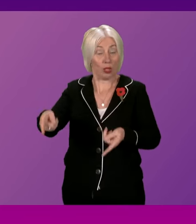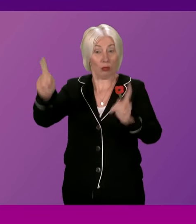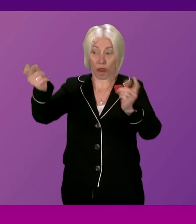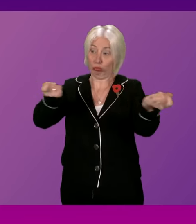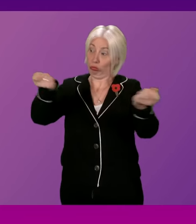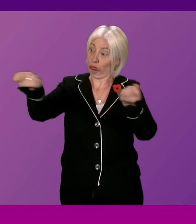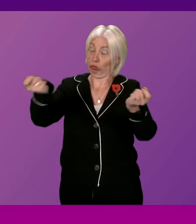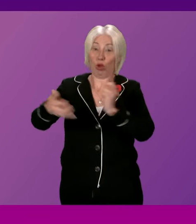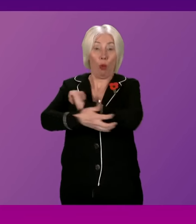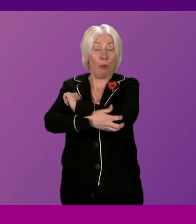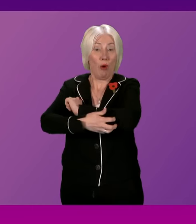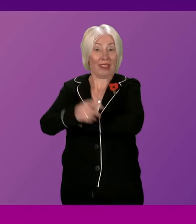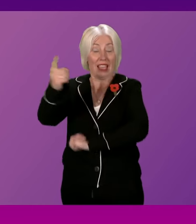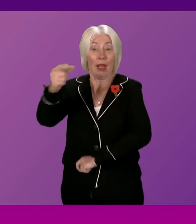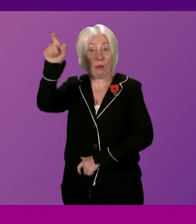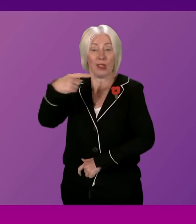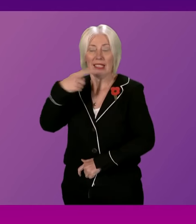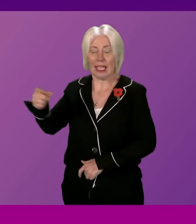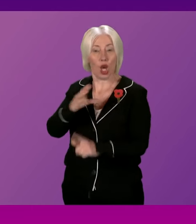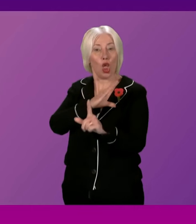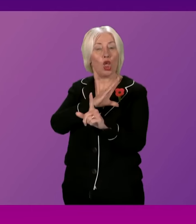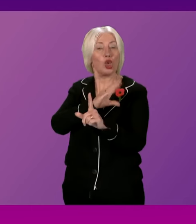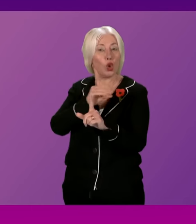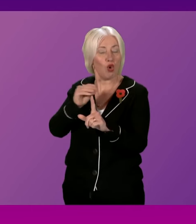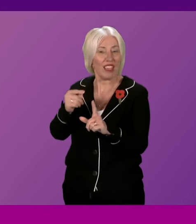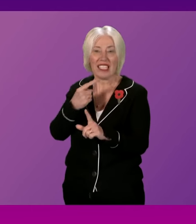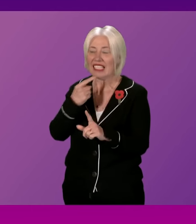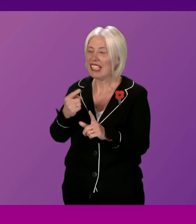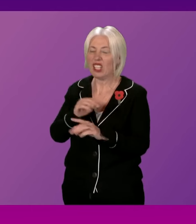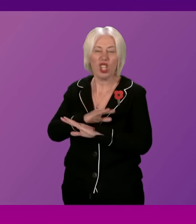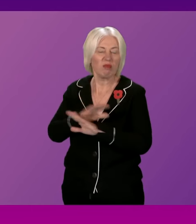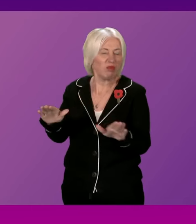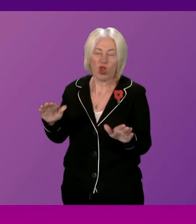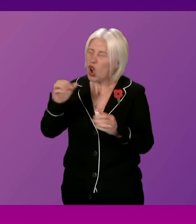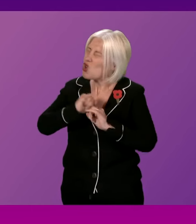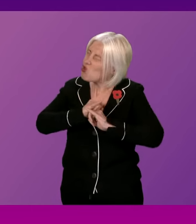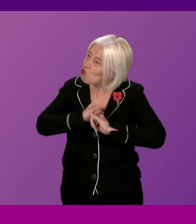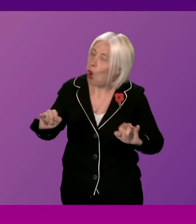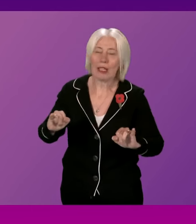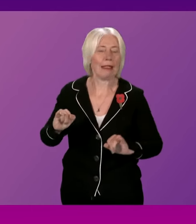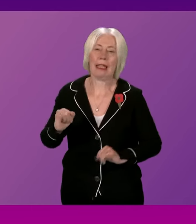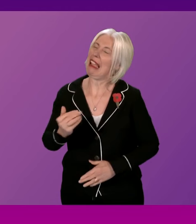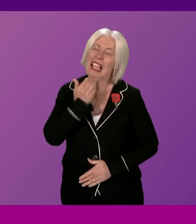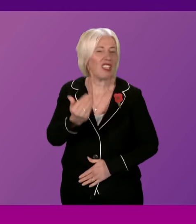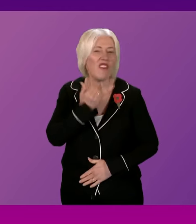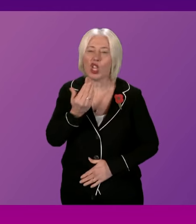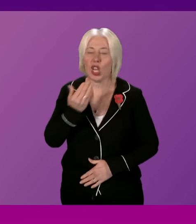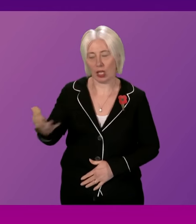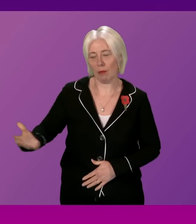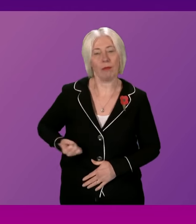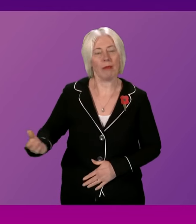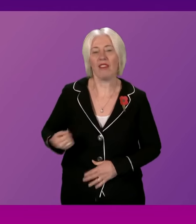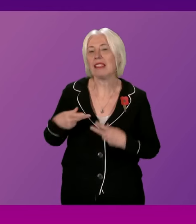on Extreme Poverty called the Tories' quote, grossly insufficient welfare system. Does the First Minister